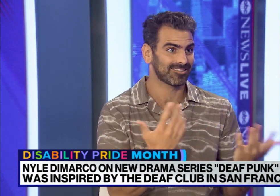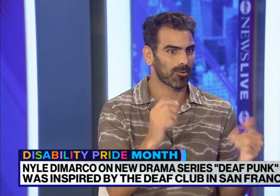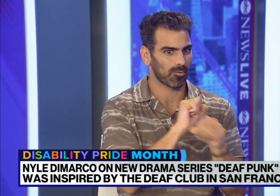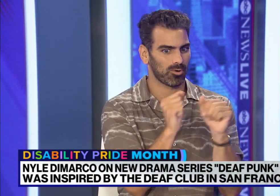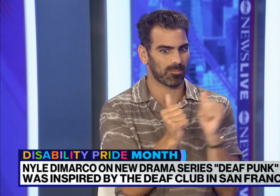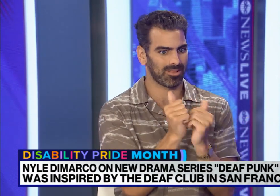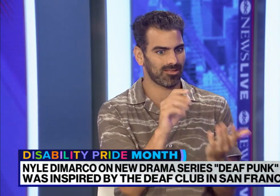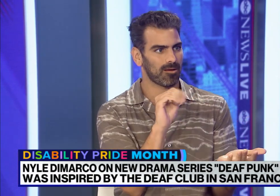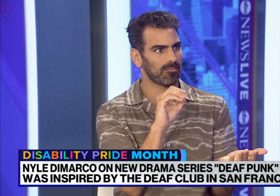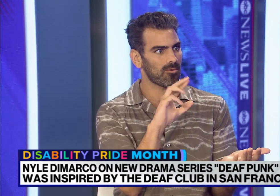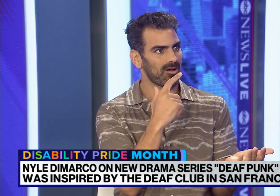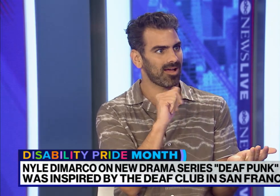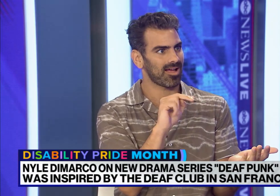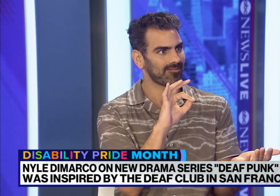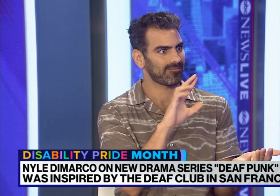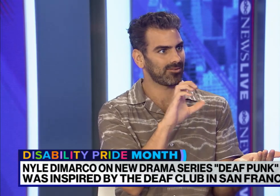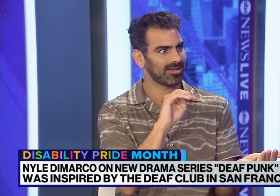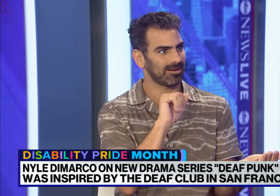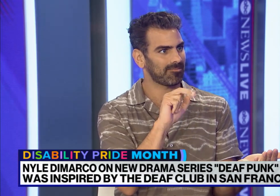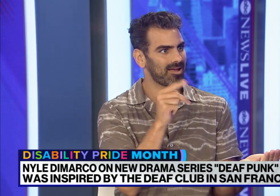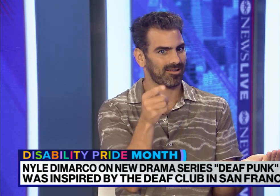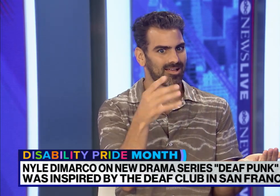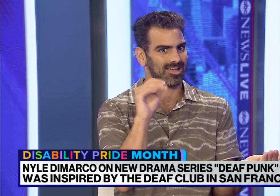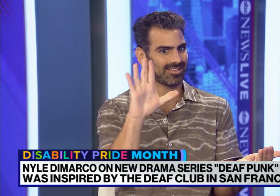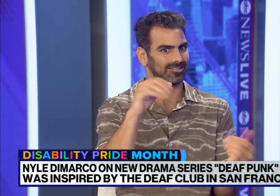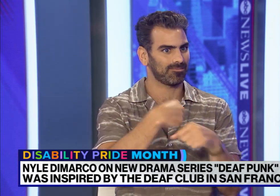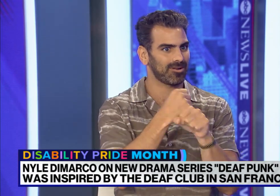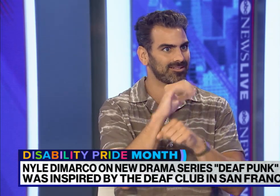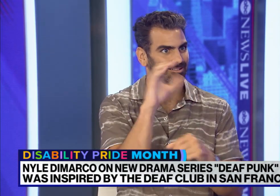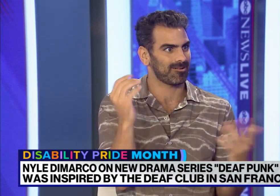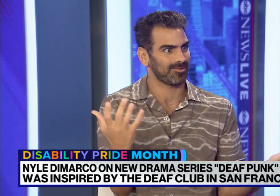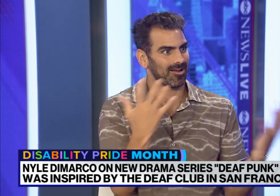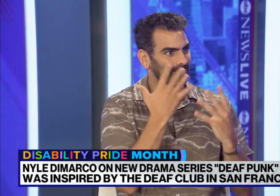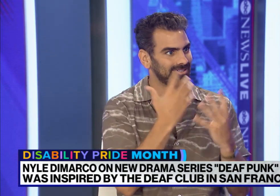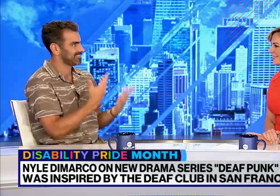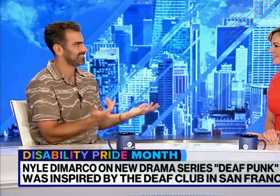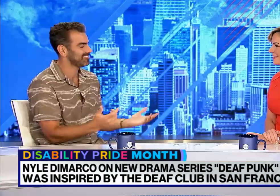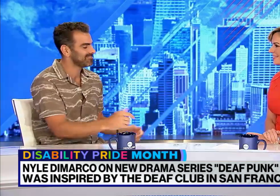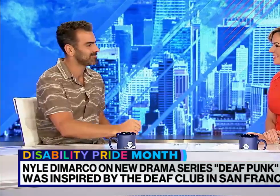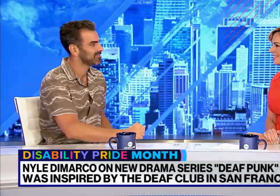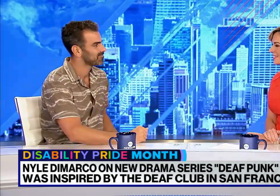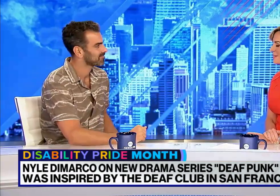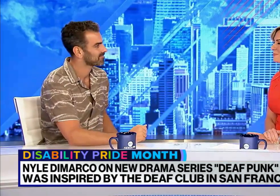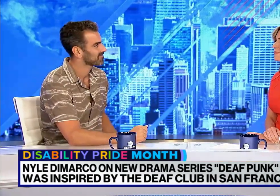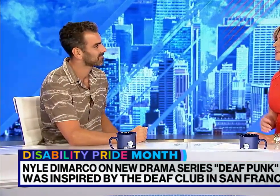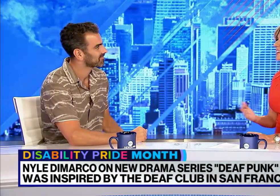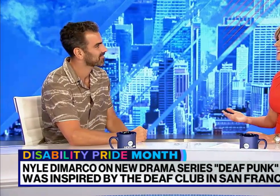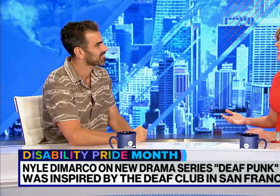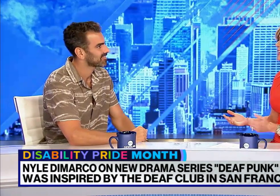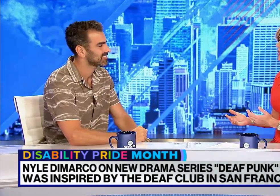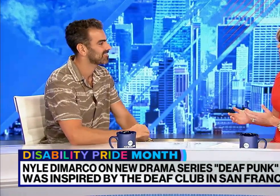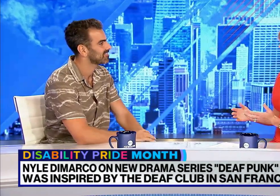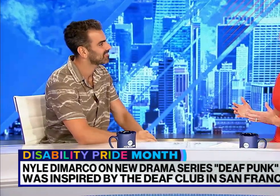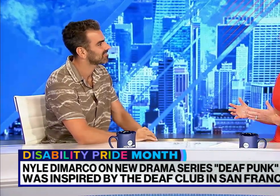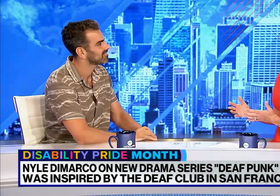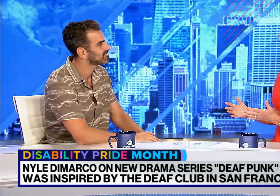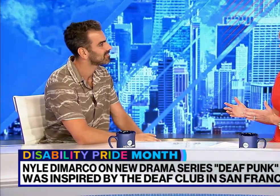so excited. I'm thrilled to be able to tell this story and especially to be able to do it with Morgan Freeman's production company. It's just amazing. You know, hearing people